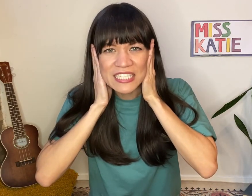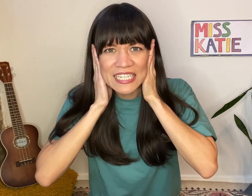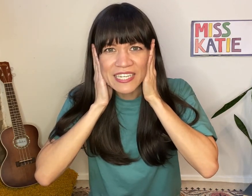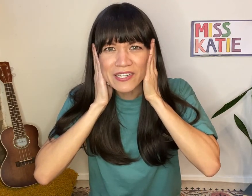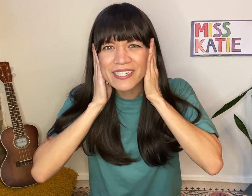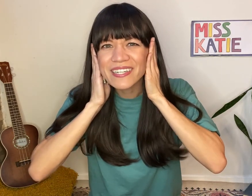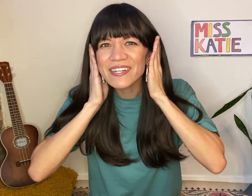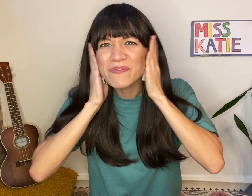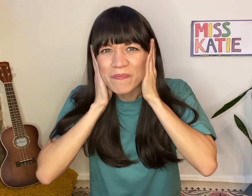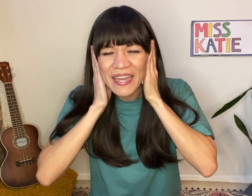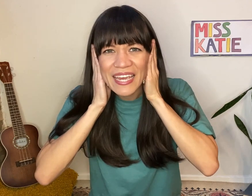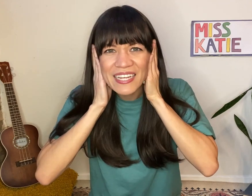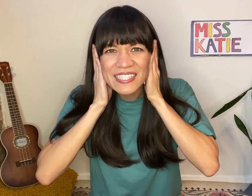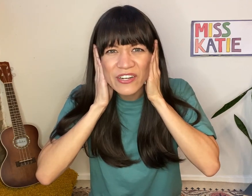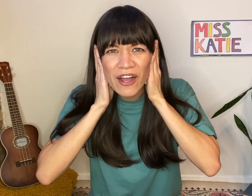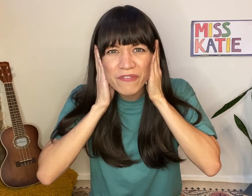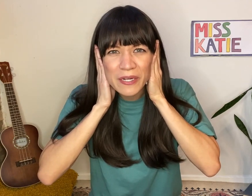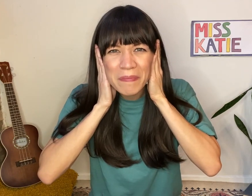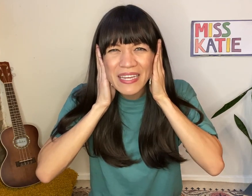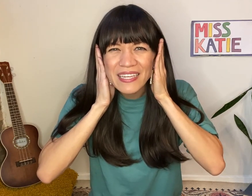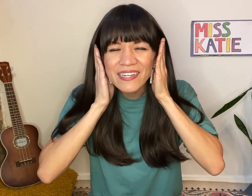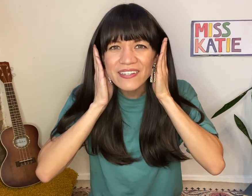to hear when my hands are covering my ears.